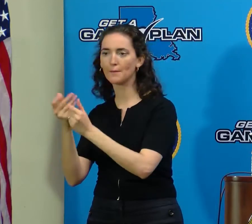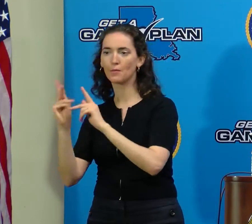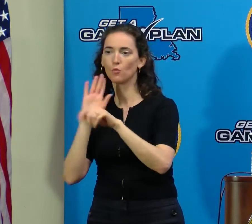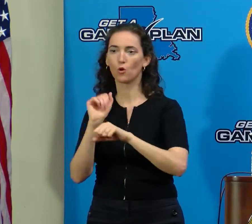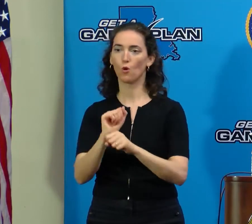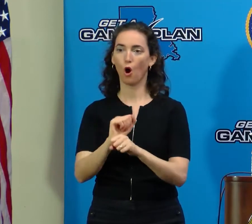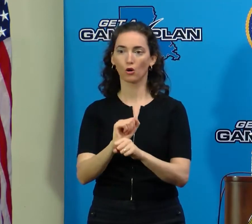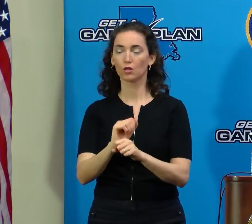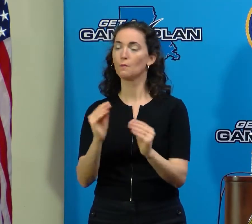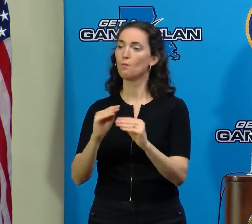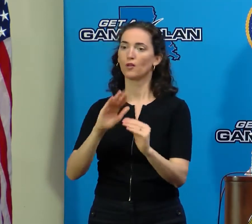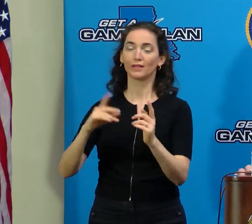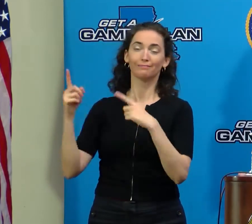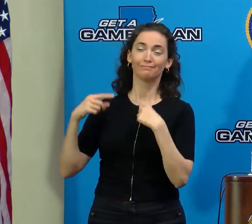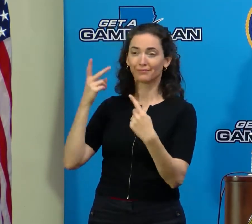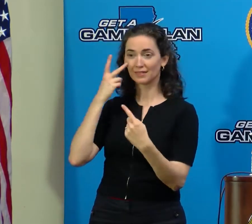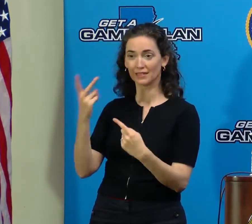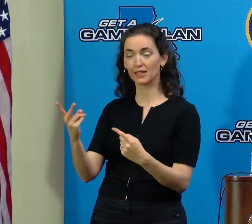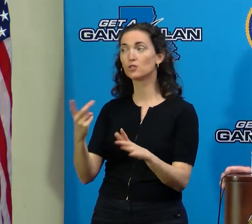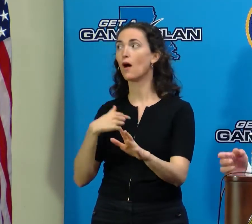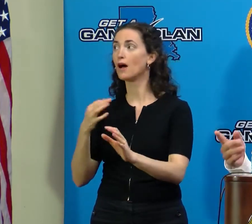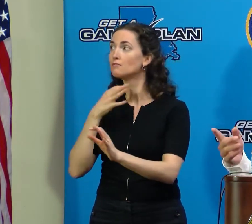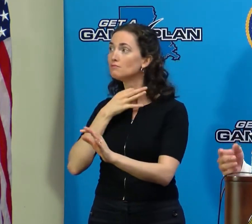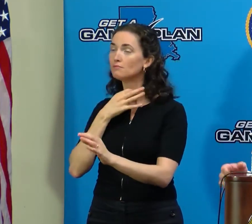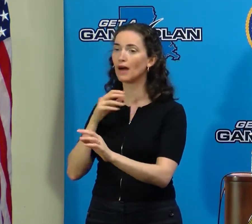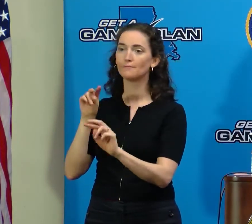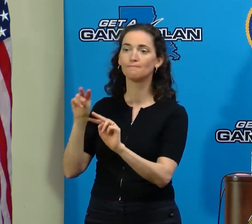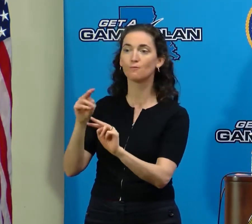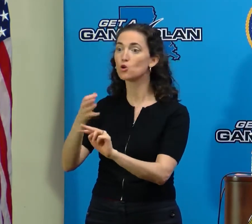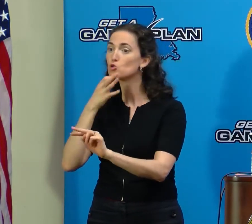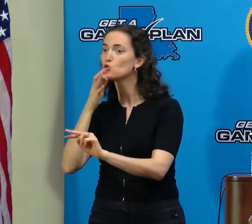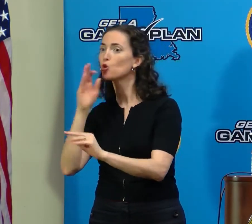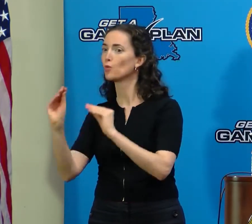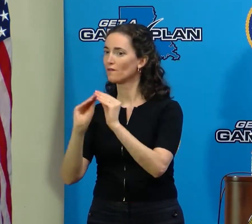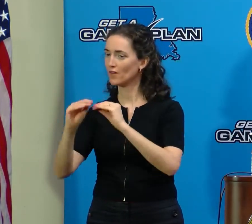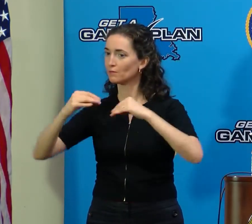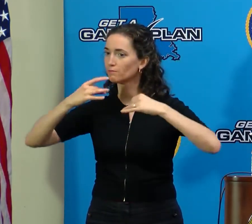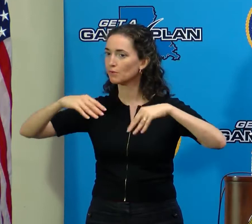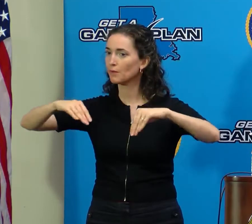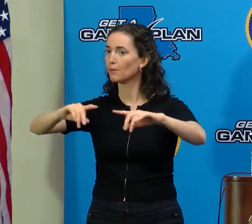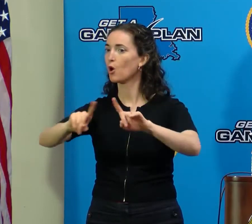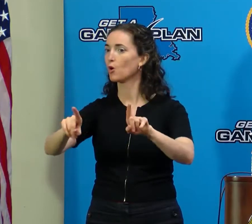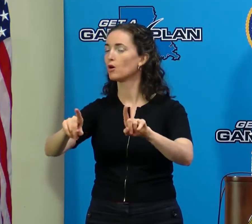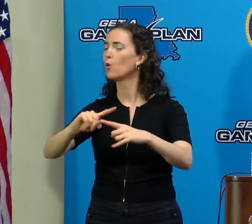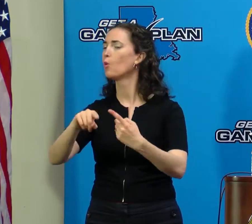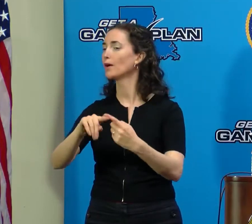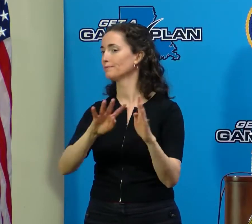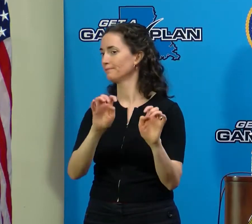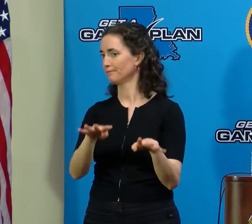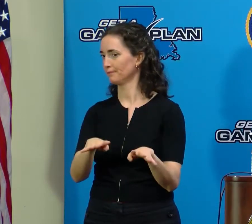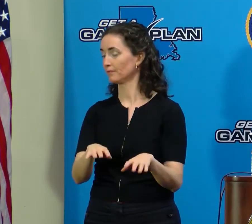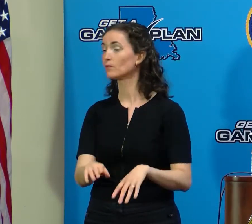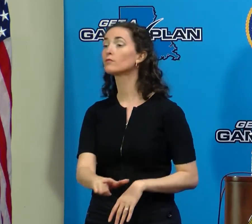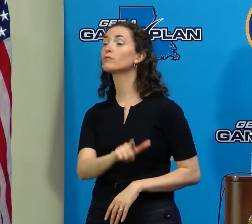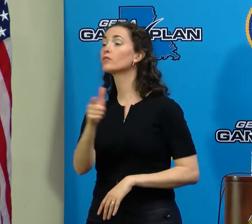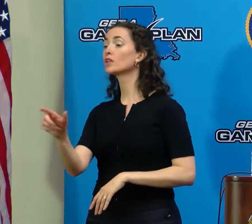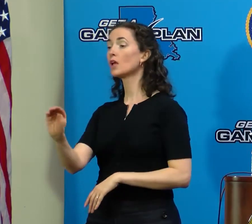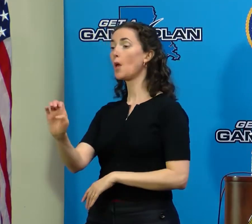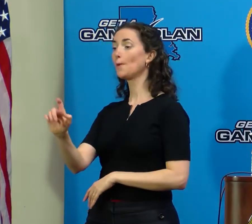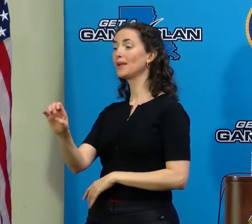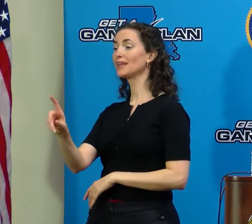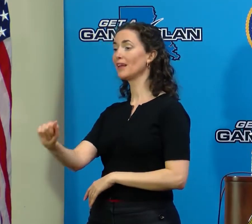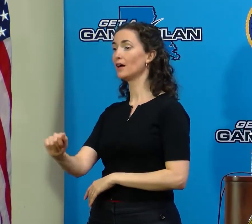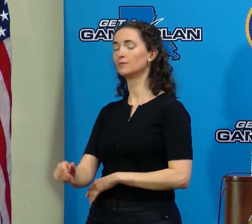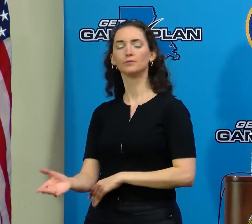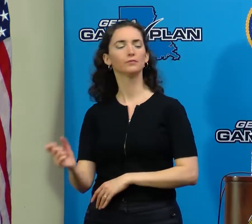than later it'll be restored, but I can't be more definite than that. Melinda? In terms of the hospitals, do you know how many of them are